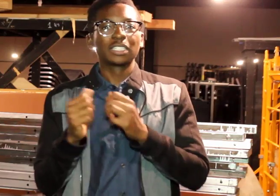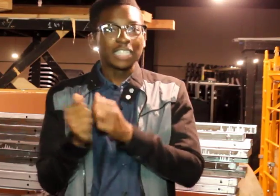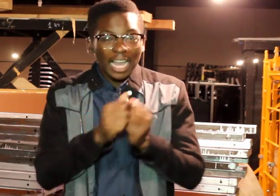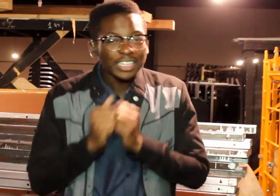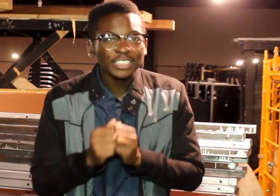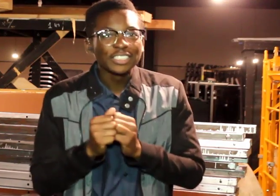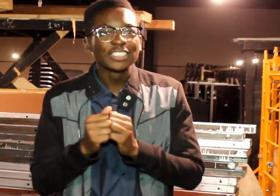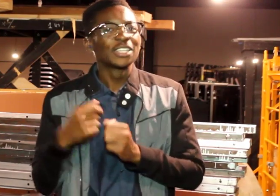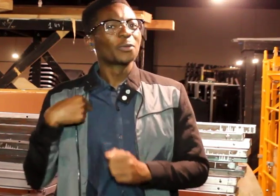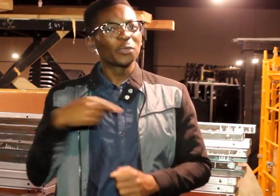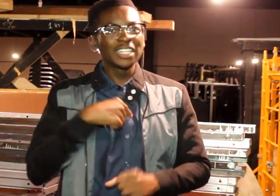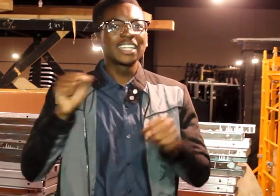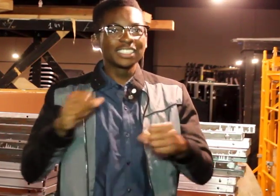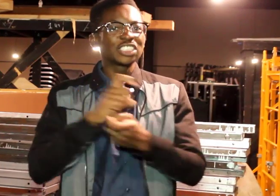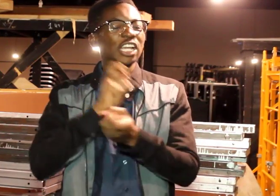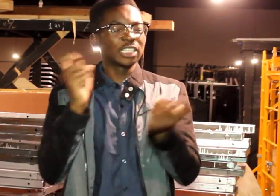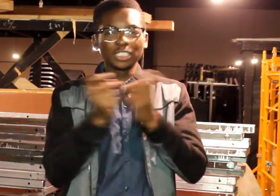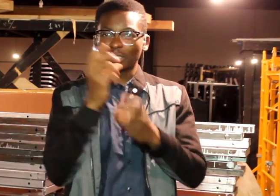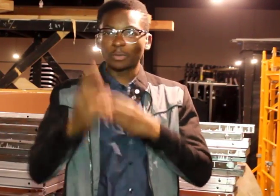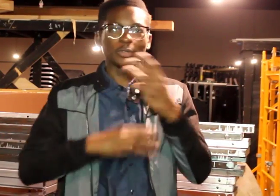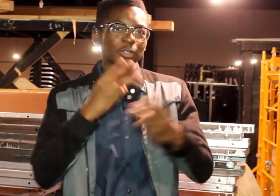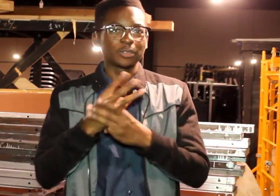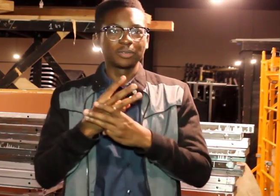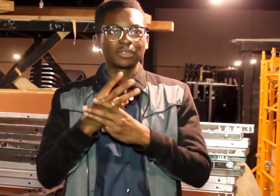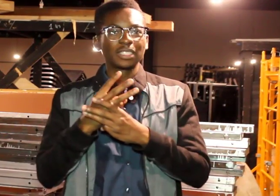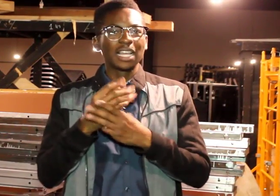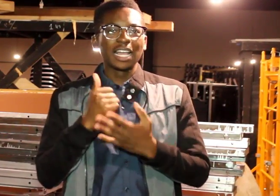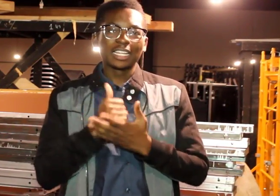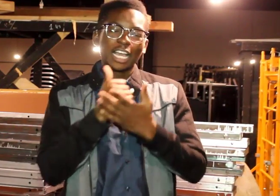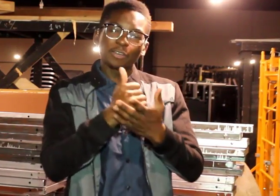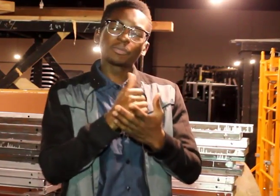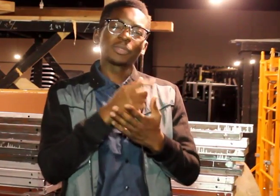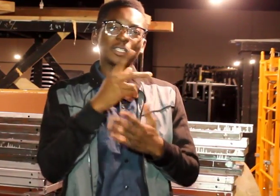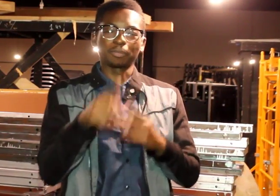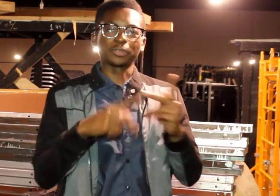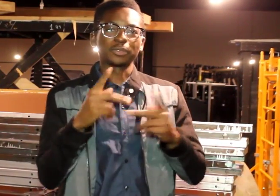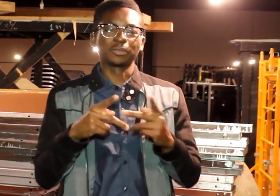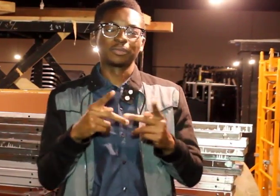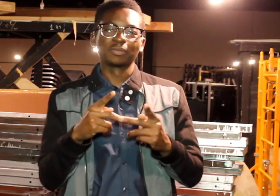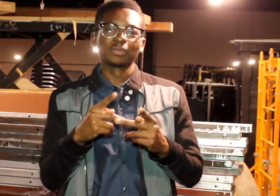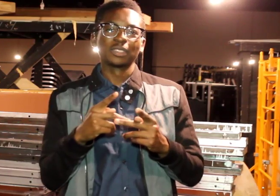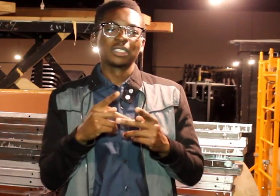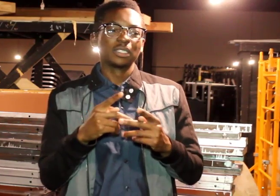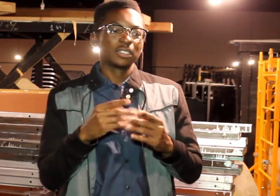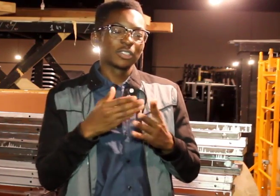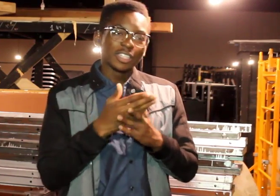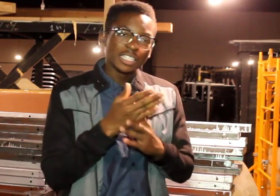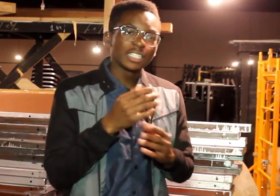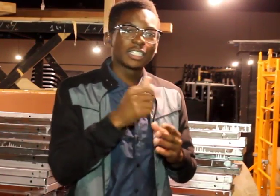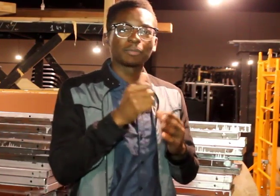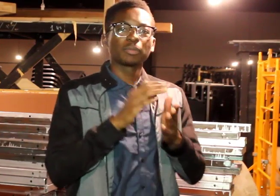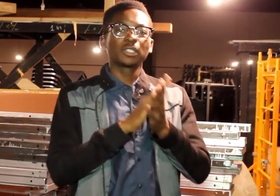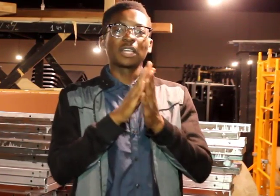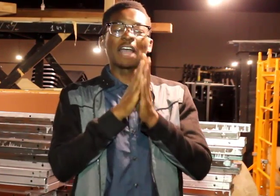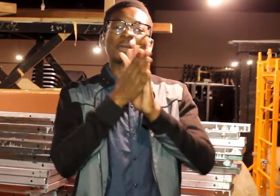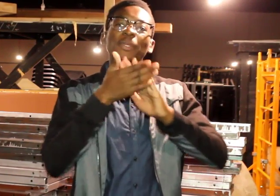Together, we can change the world and help people to lead them to have a